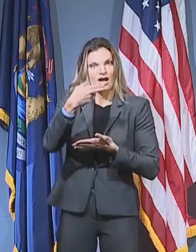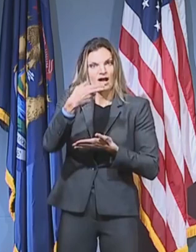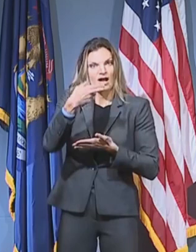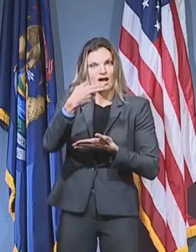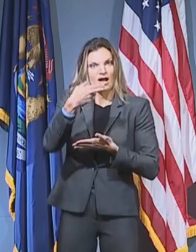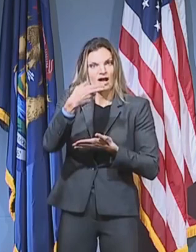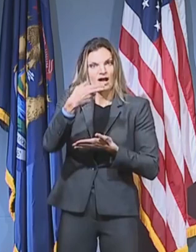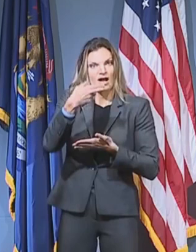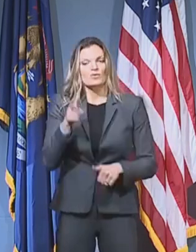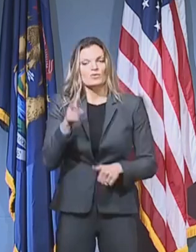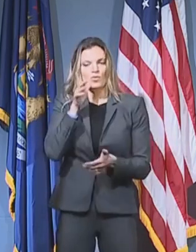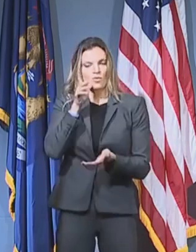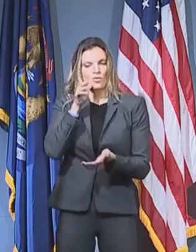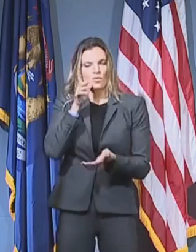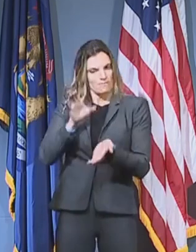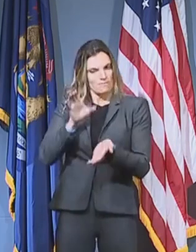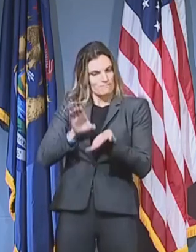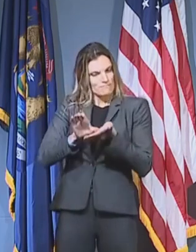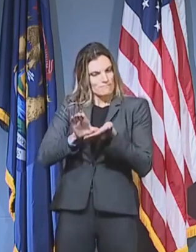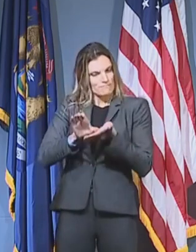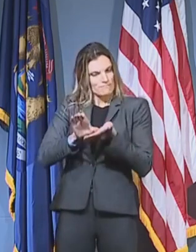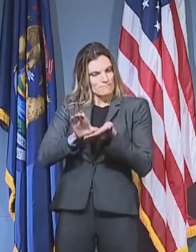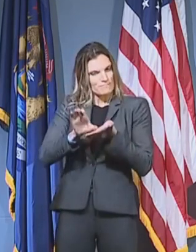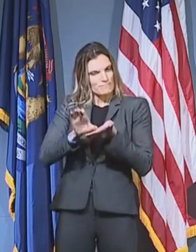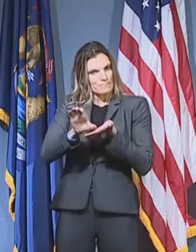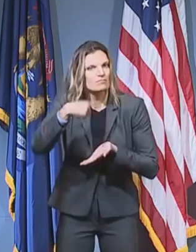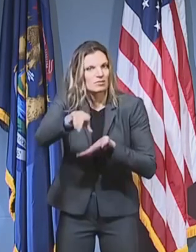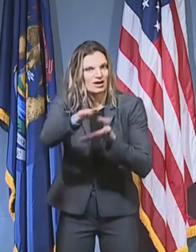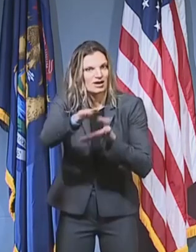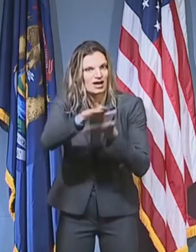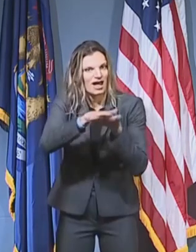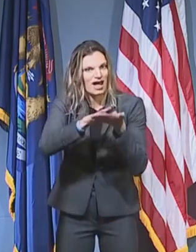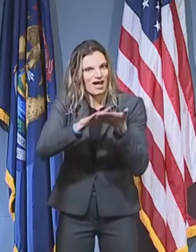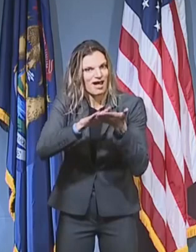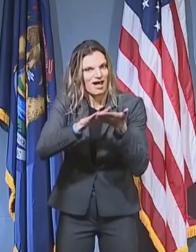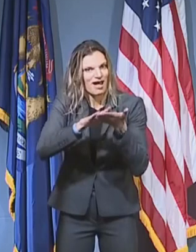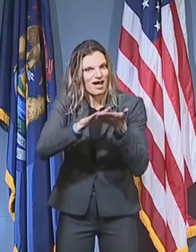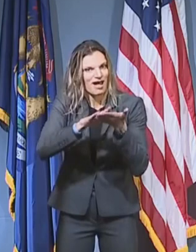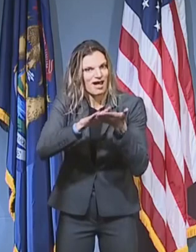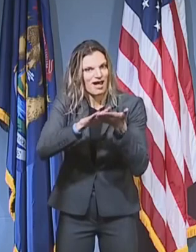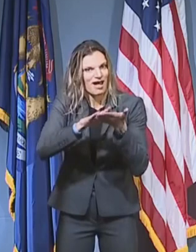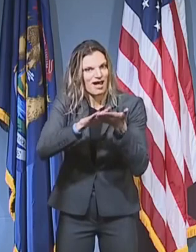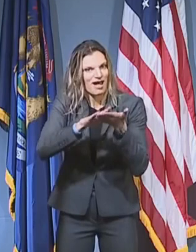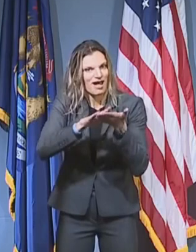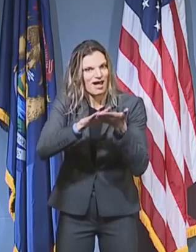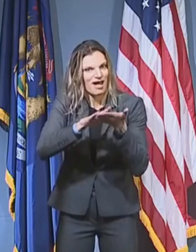people that sacrificed for our country. In April